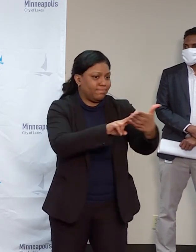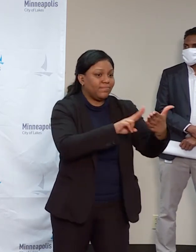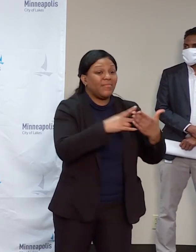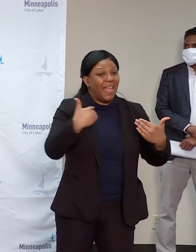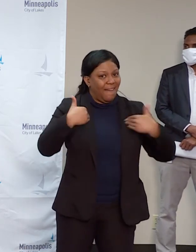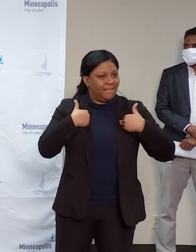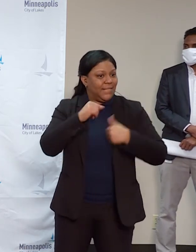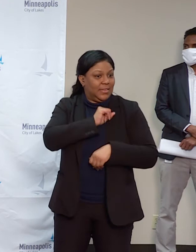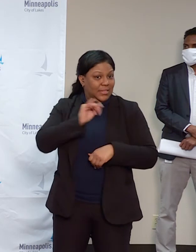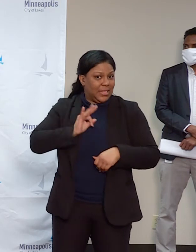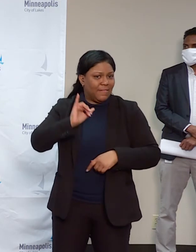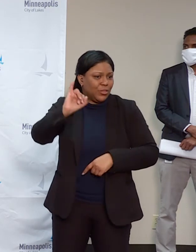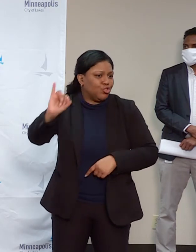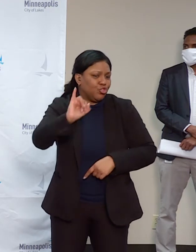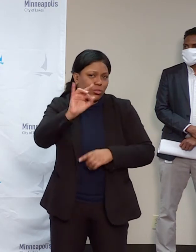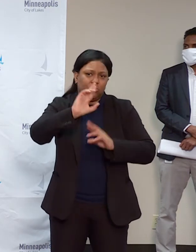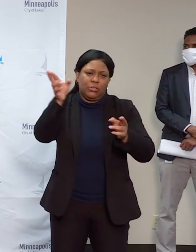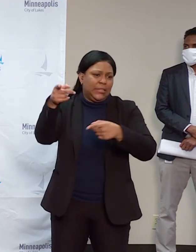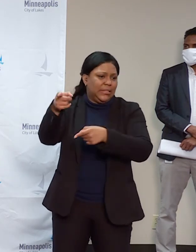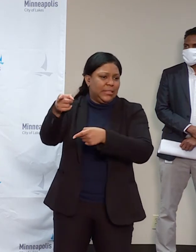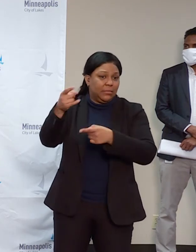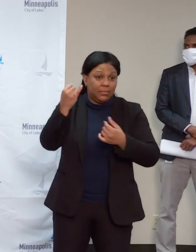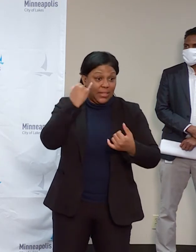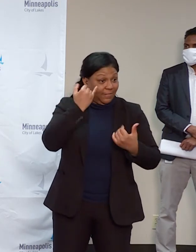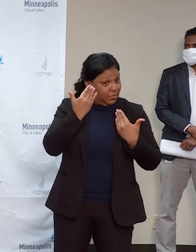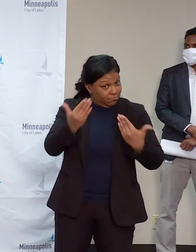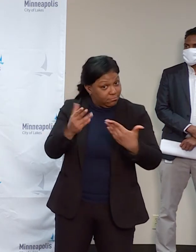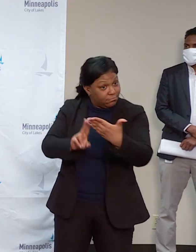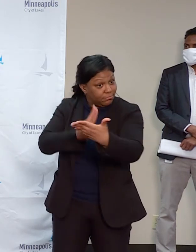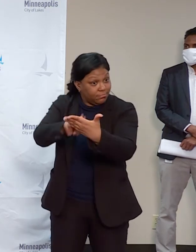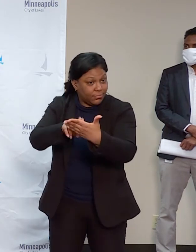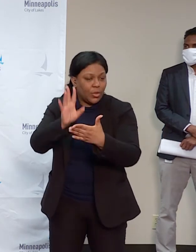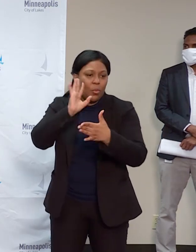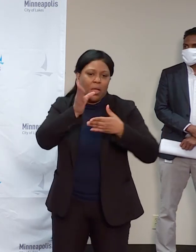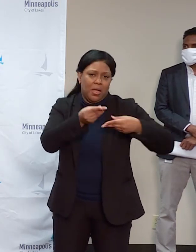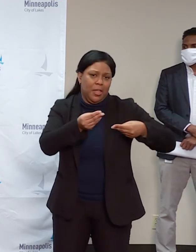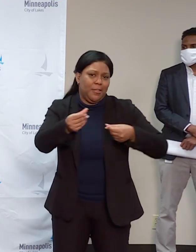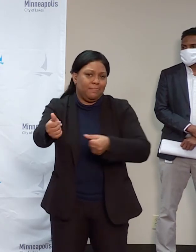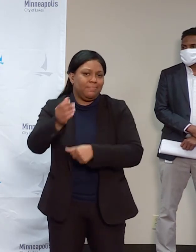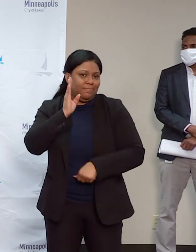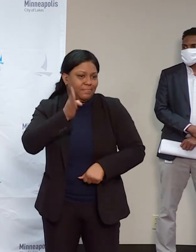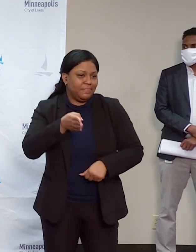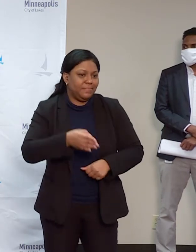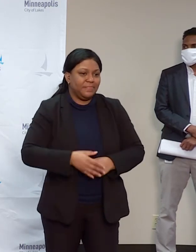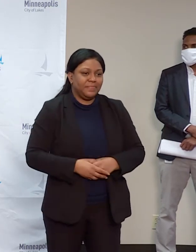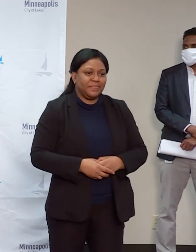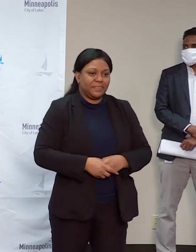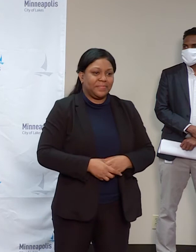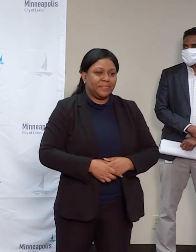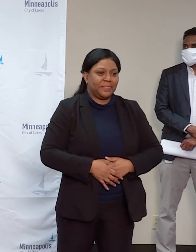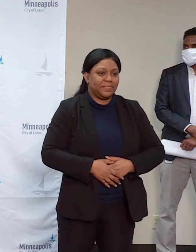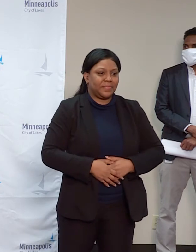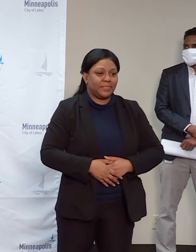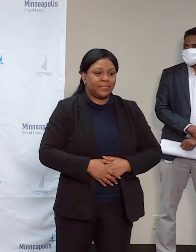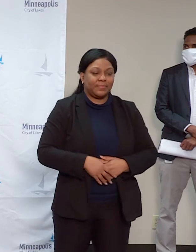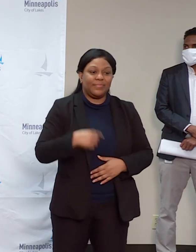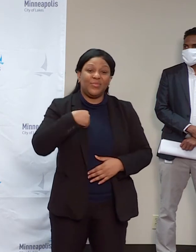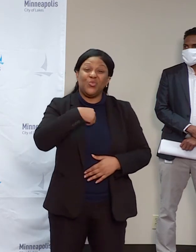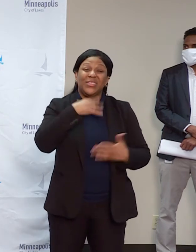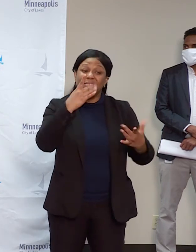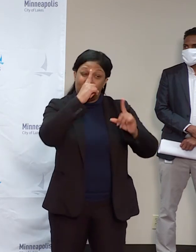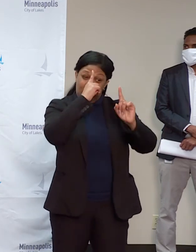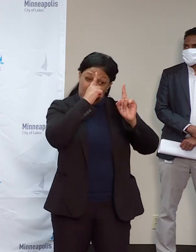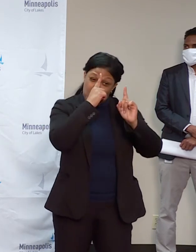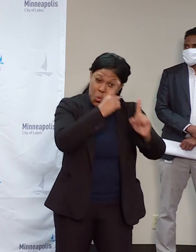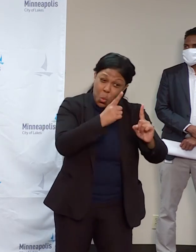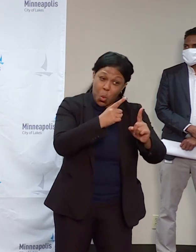finally, the city is committed to working with our businesses and property owners through this time. Much of the advice you have today is not only